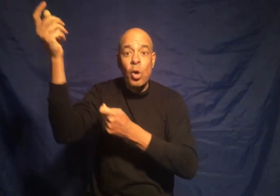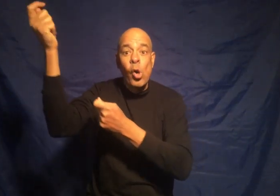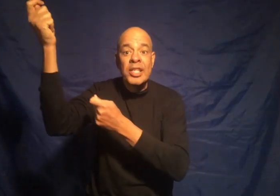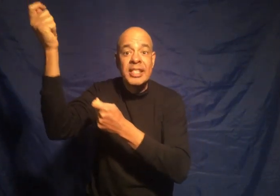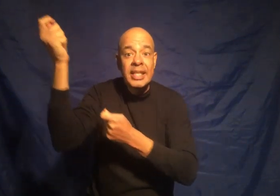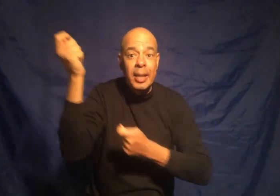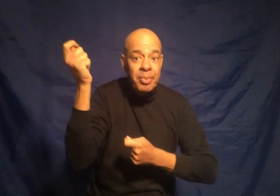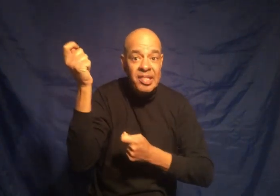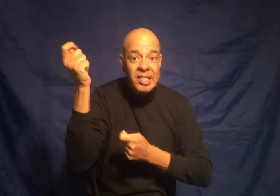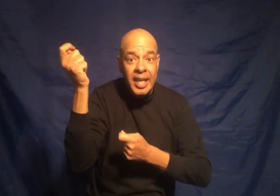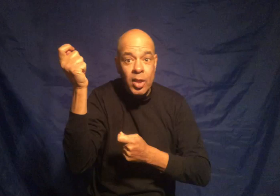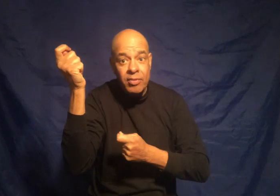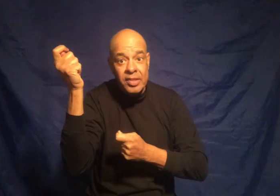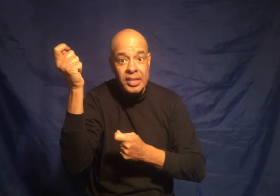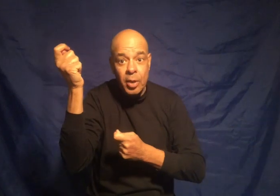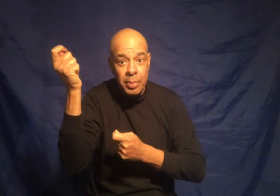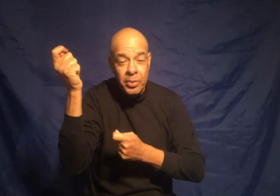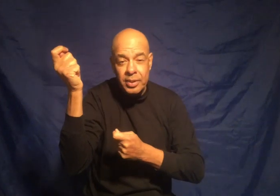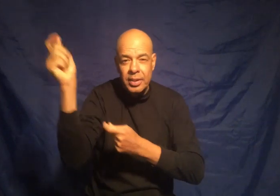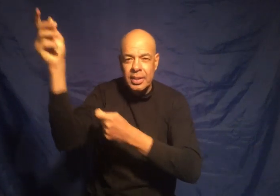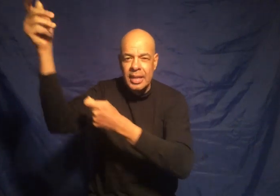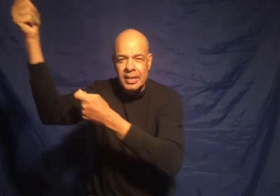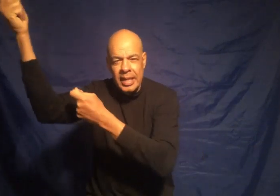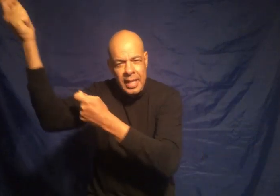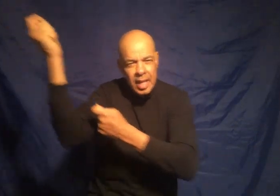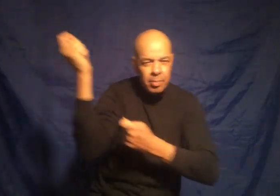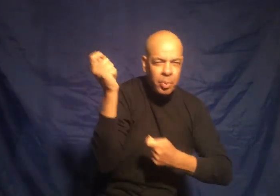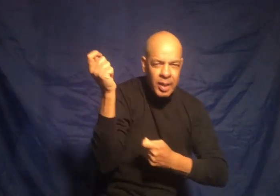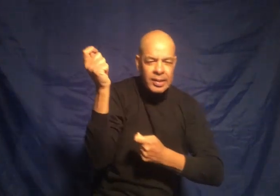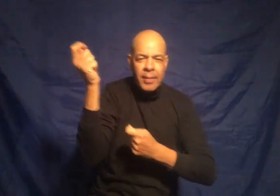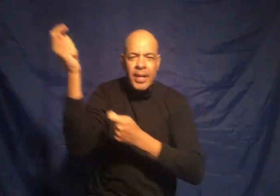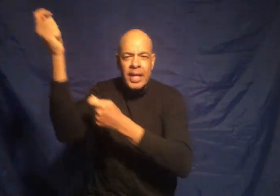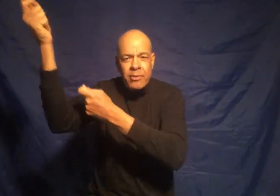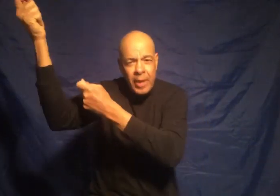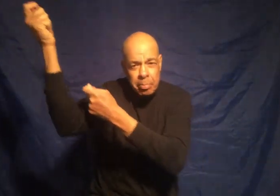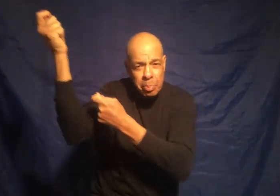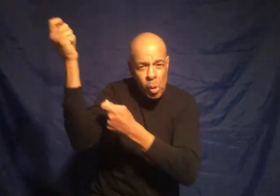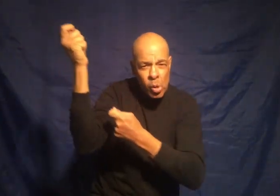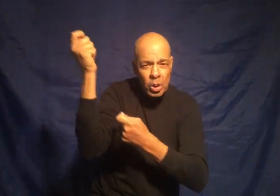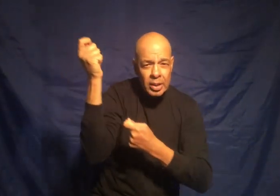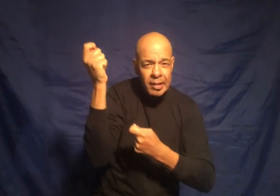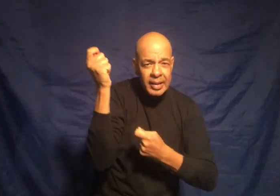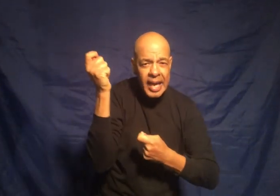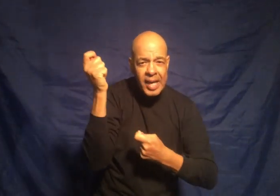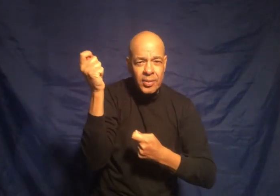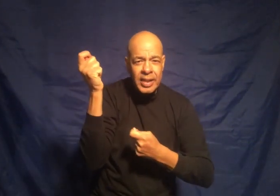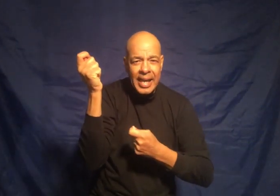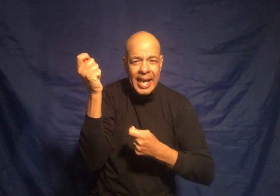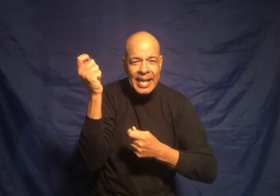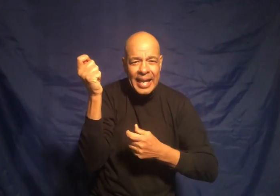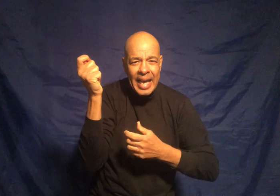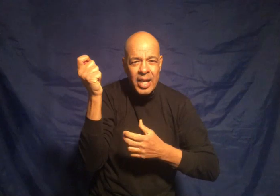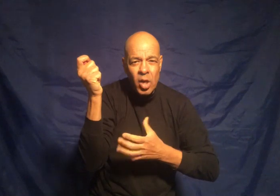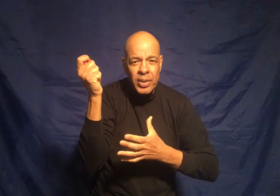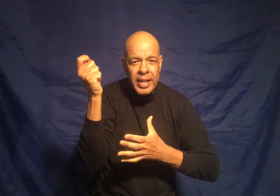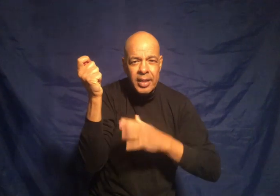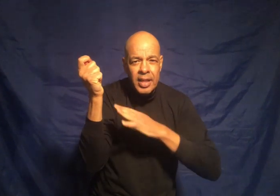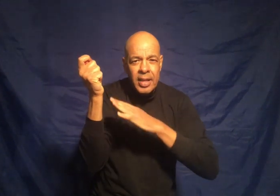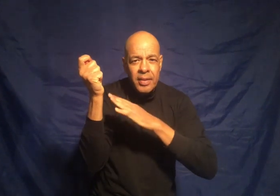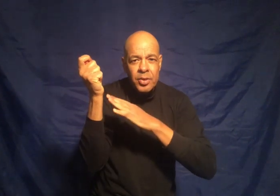hoisting up the sail of a sailboat let's say pulling if I pull down and I let go here this